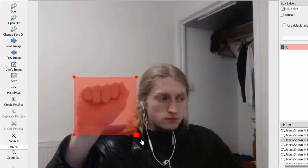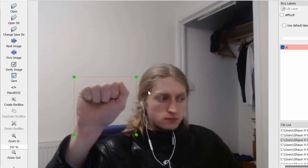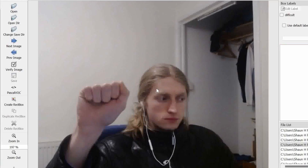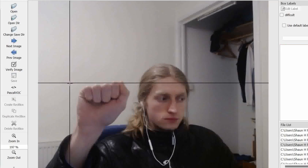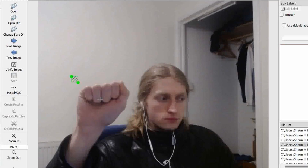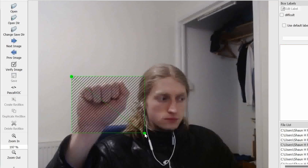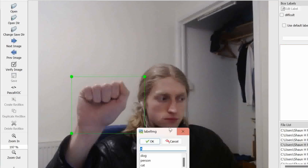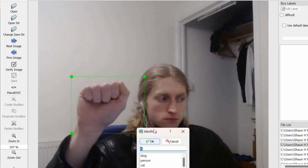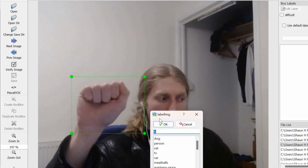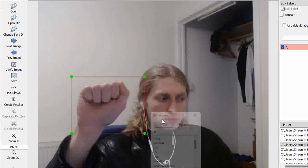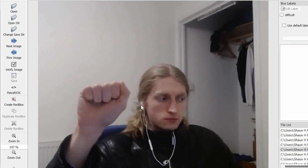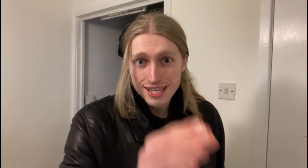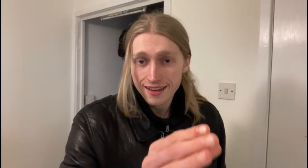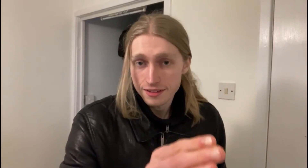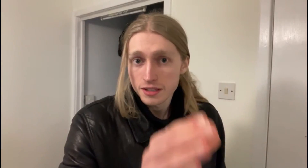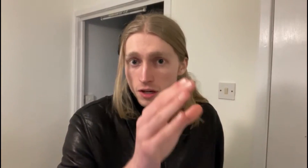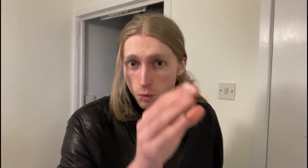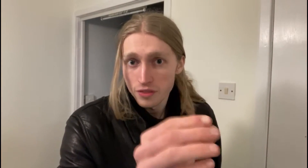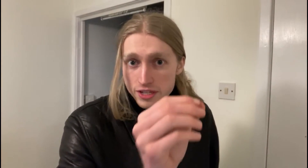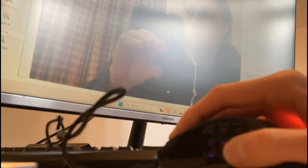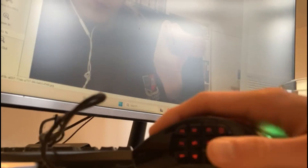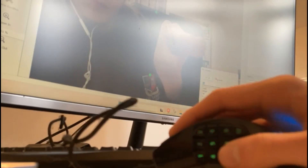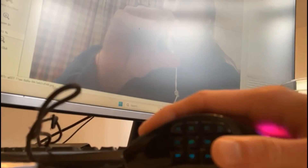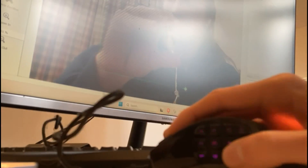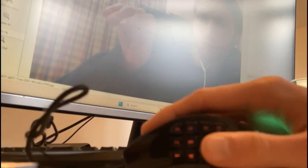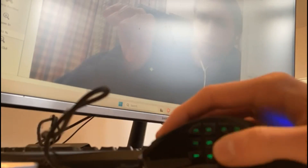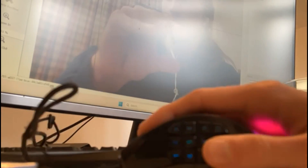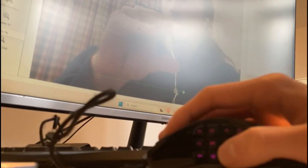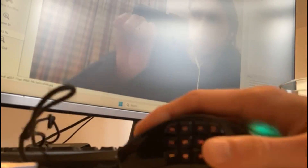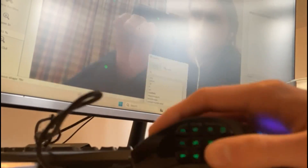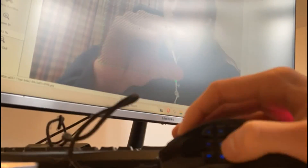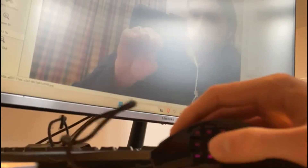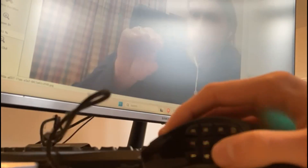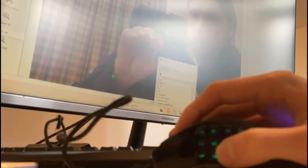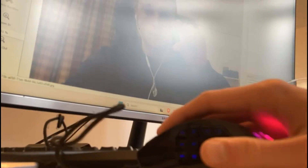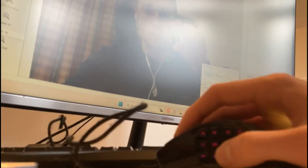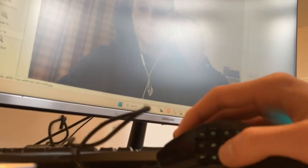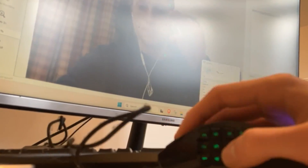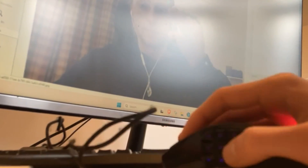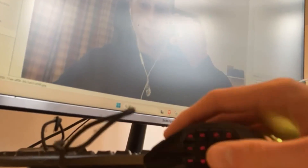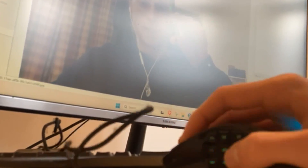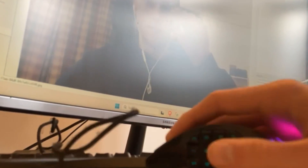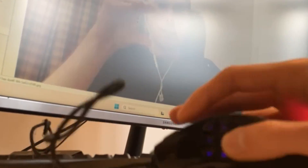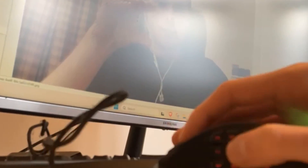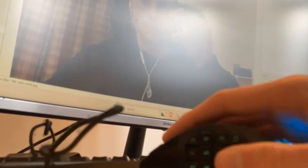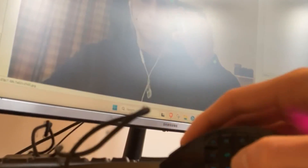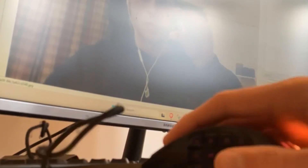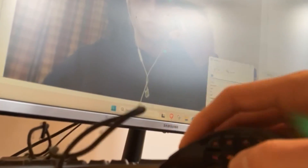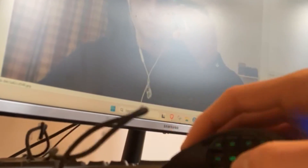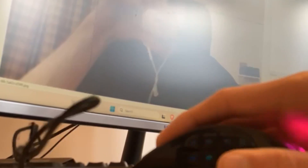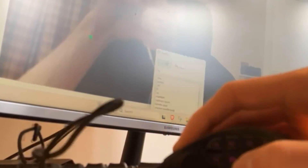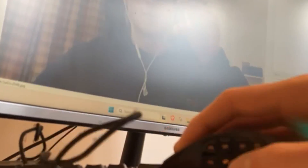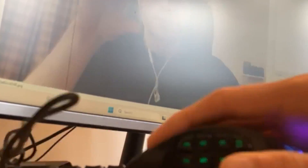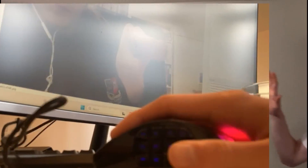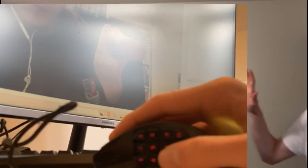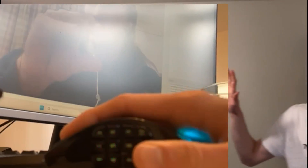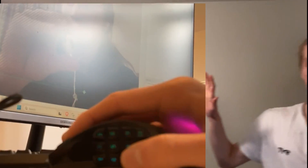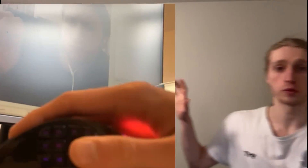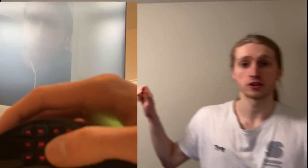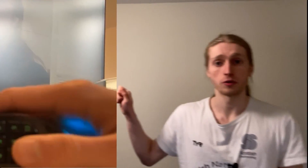to tell my model exactly what this specific area of the photo means. Nice framing, dumbass! I'mma be real with you.